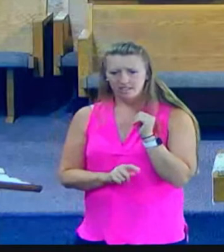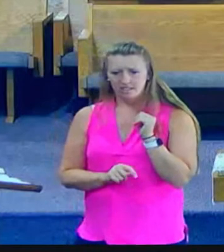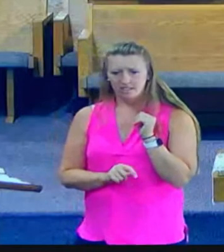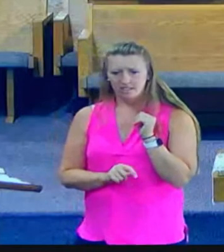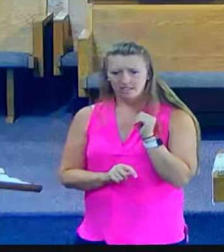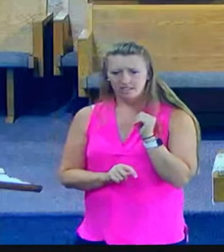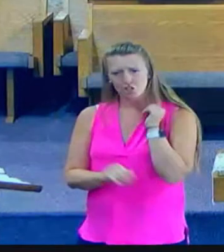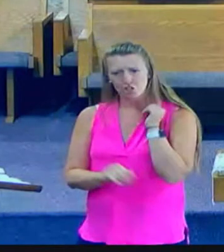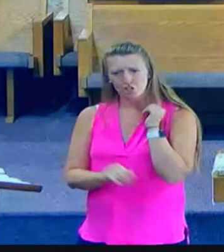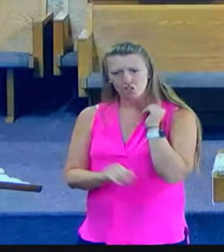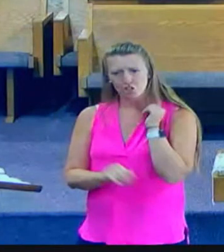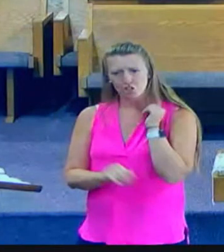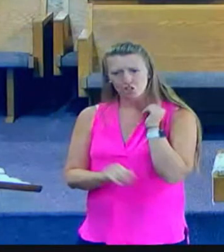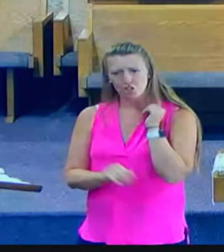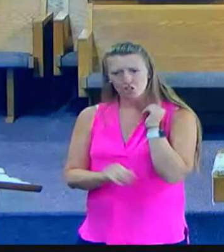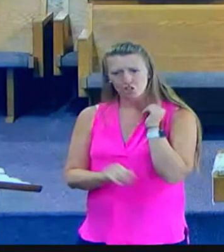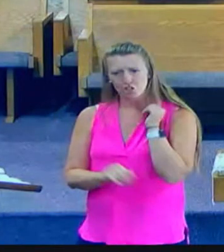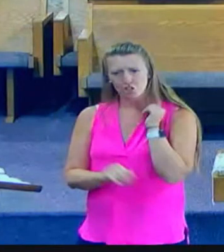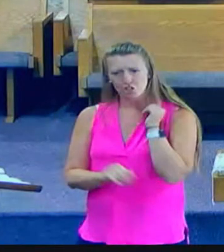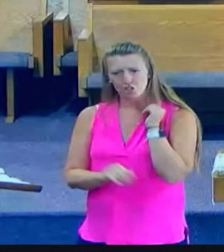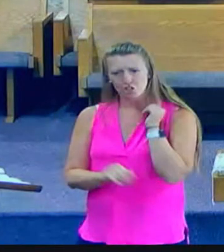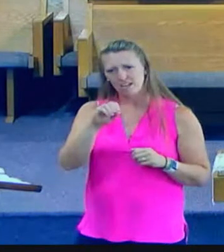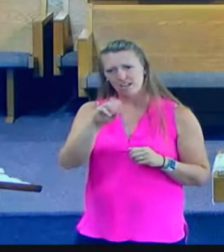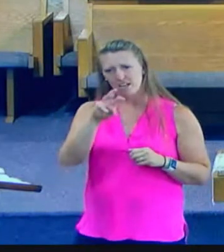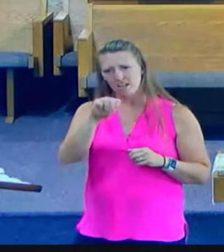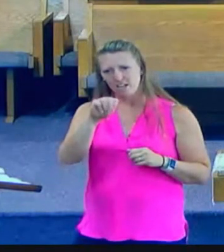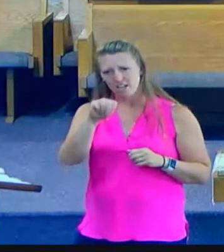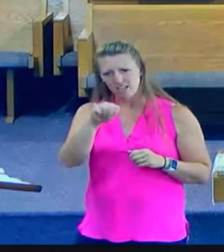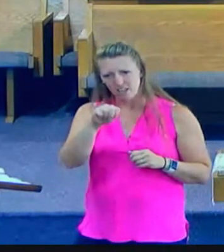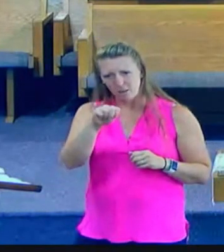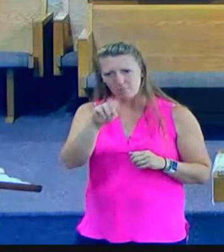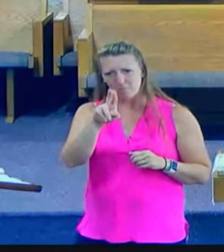of John again, in chapter 4.